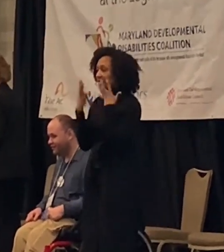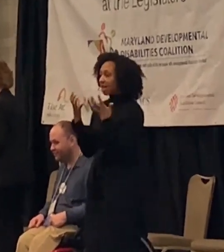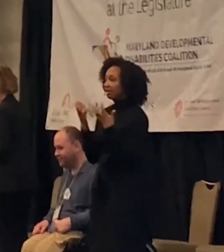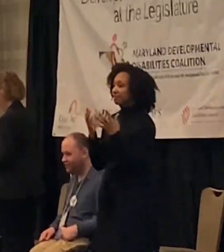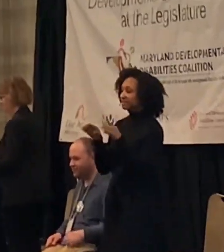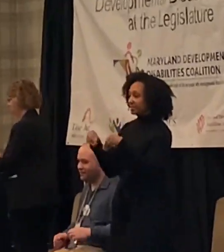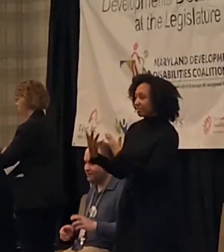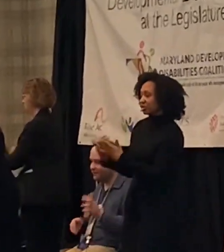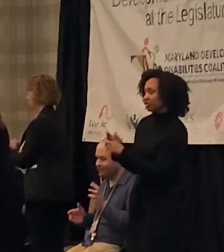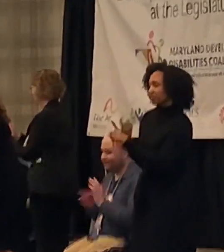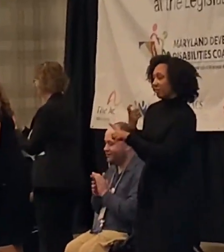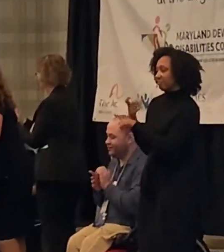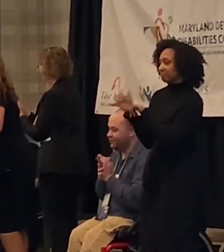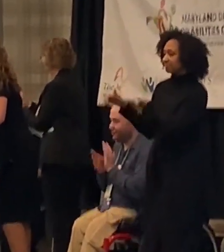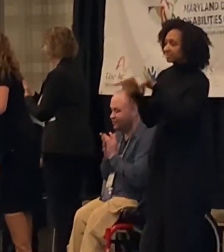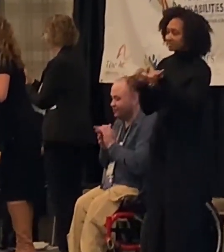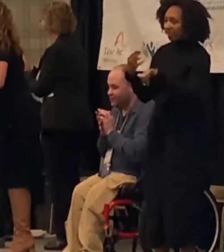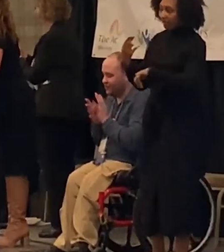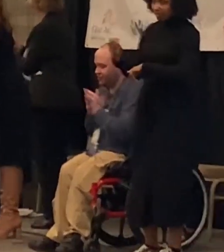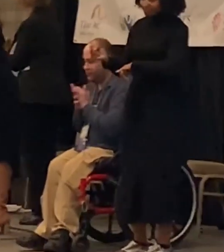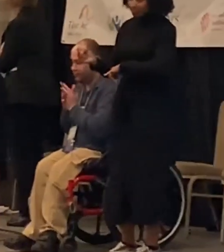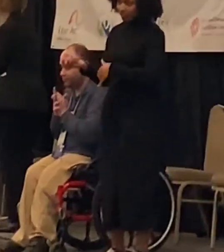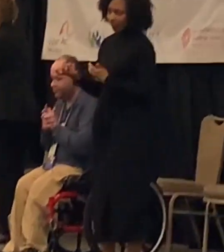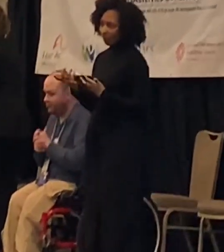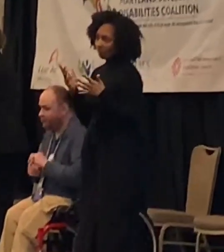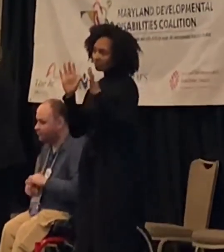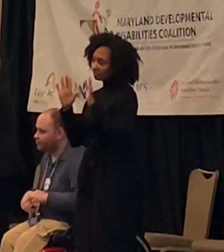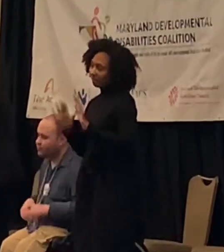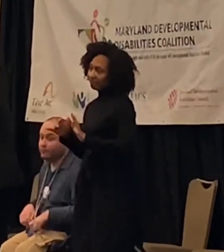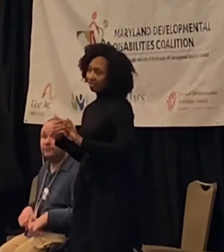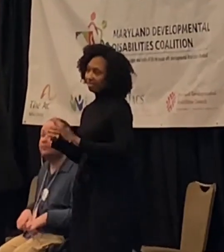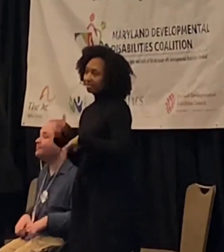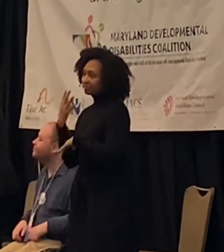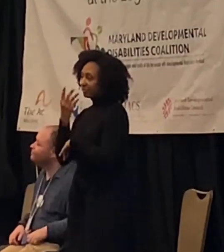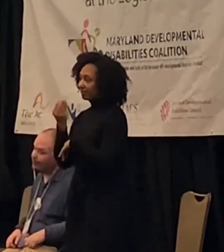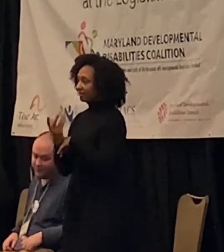and